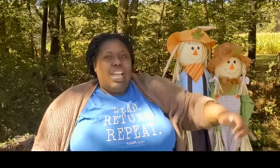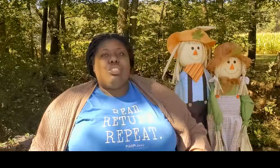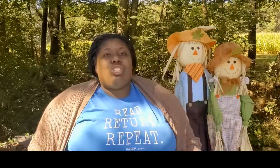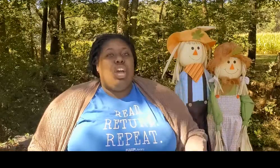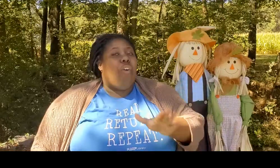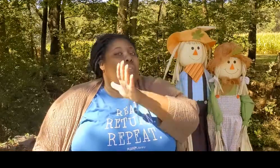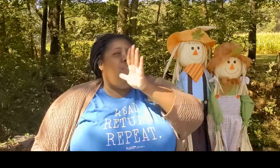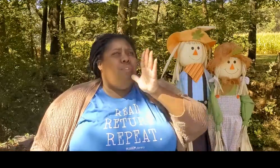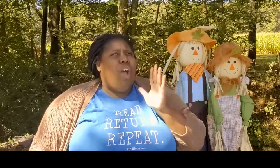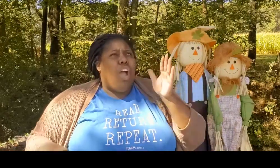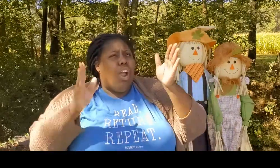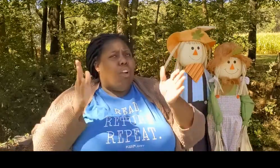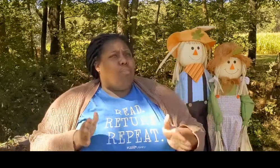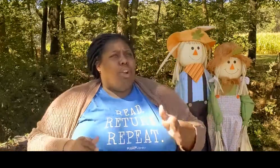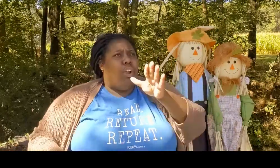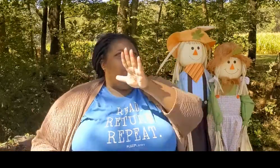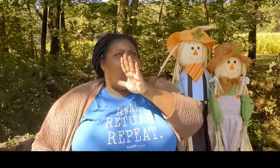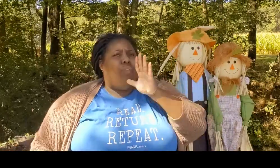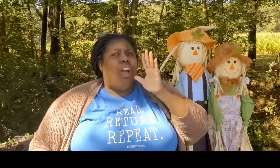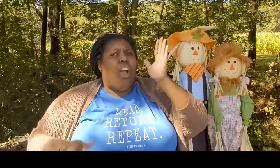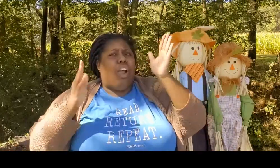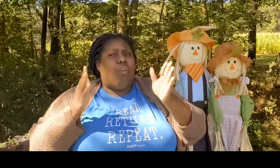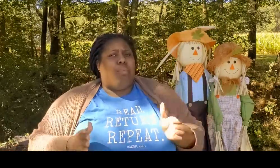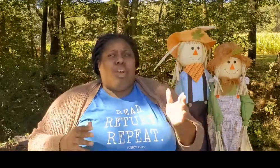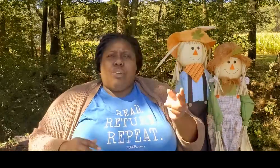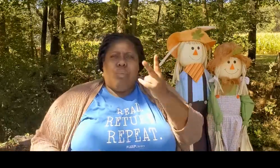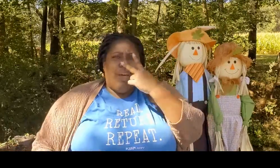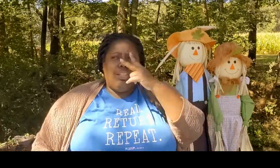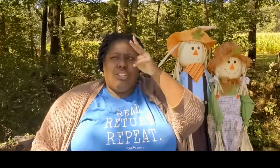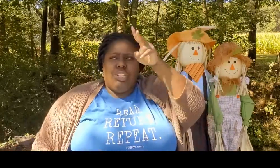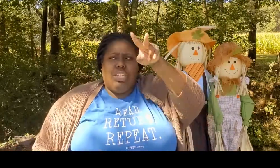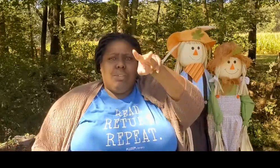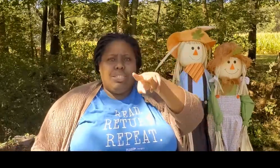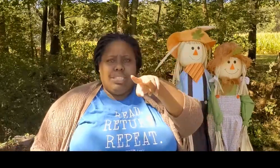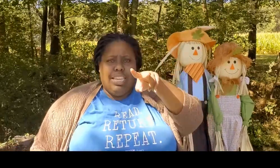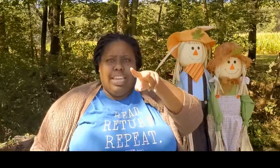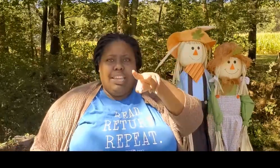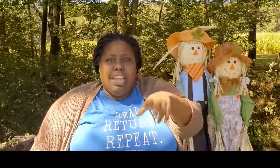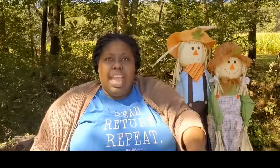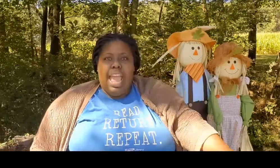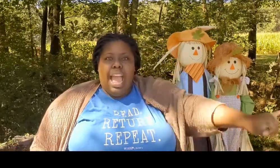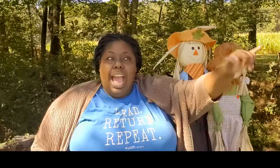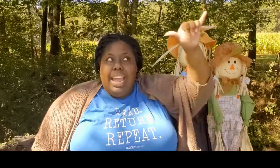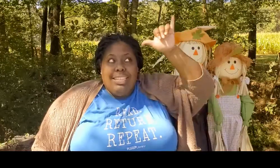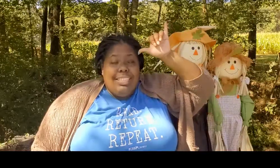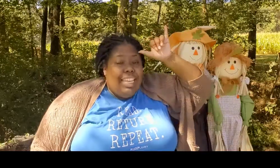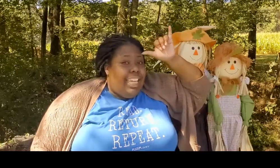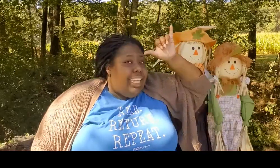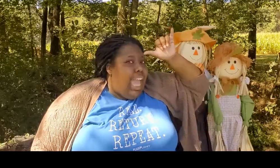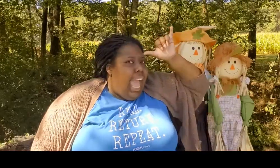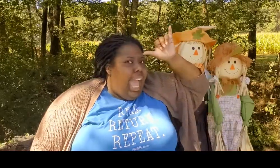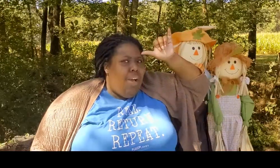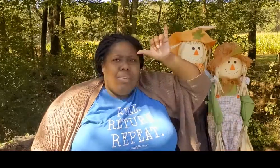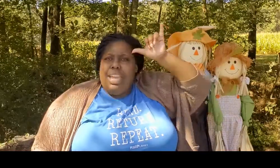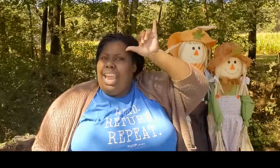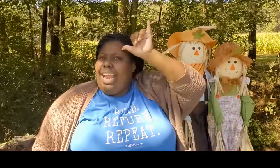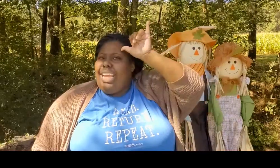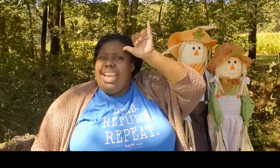So farmer, farmer. What do you see? I see a cow and he's